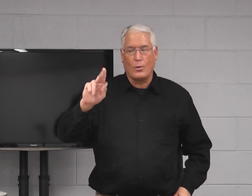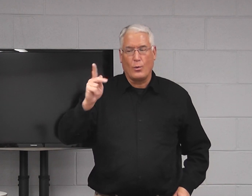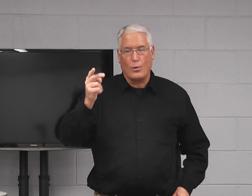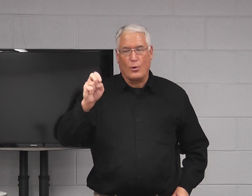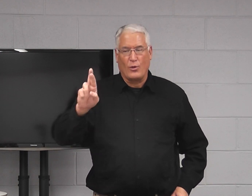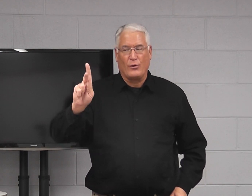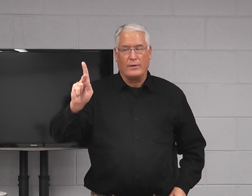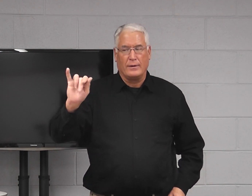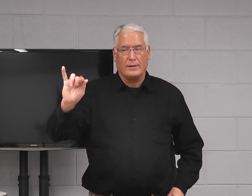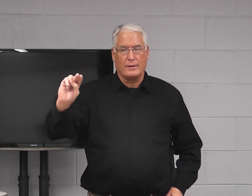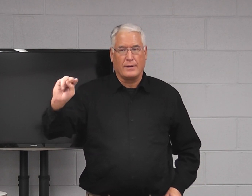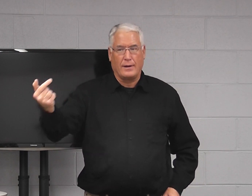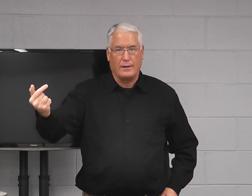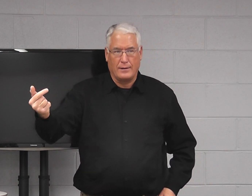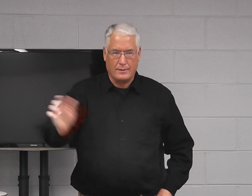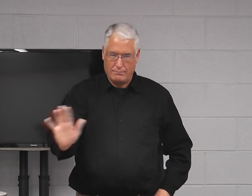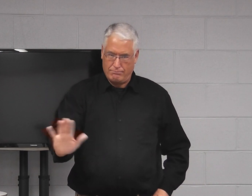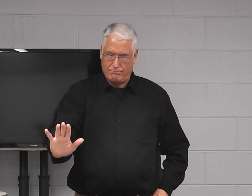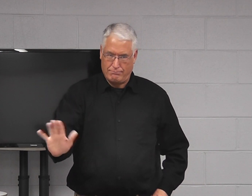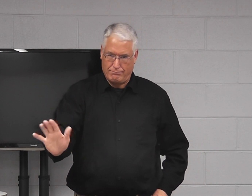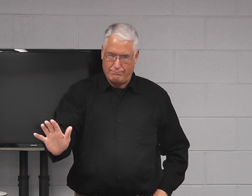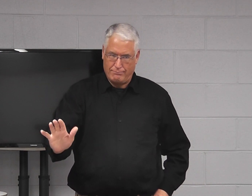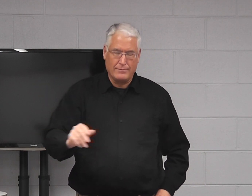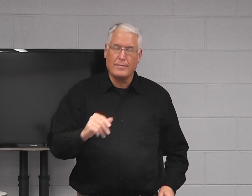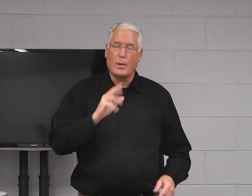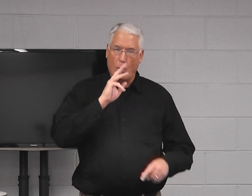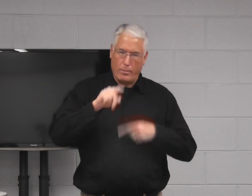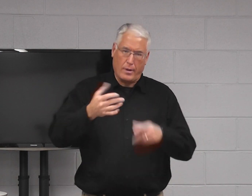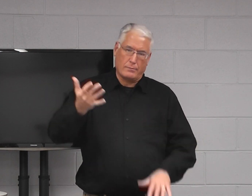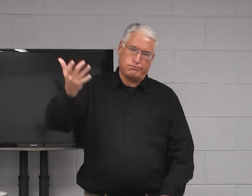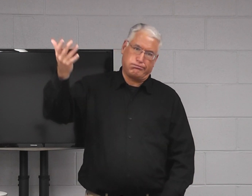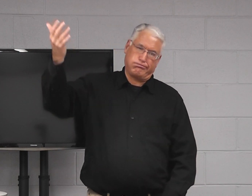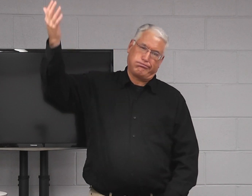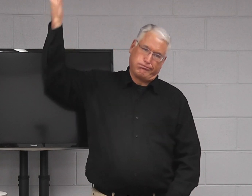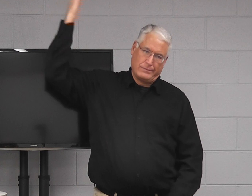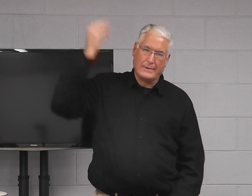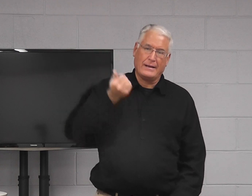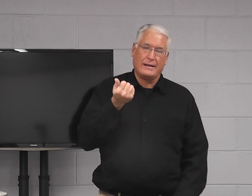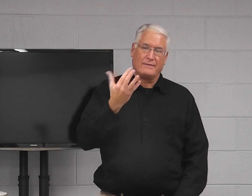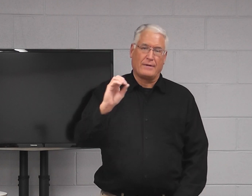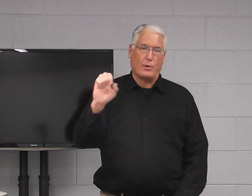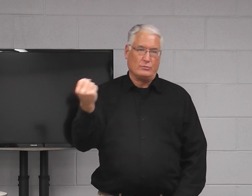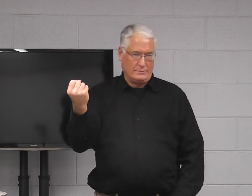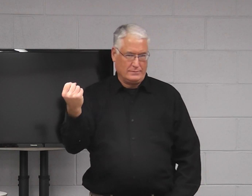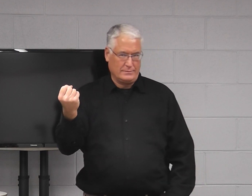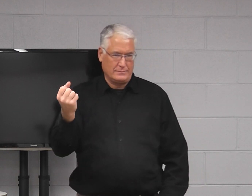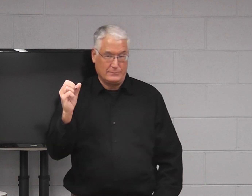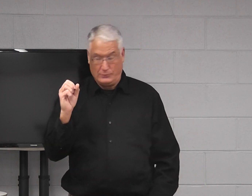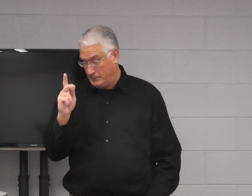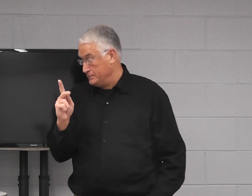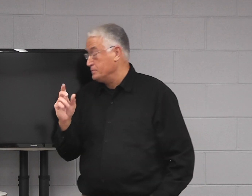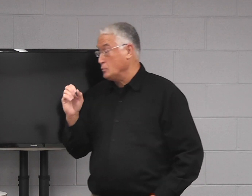Luther King, that's not who we're talking about. We're talking about Martin Luther in the